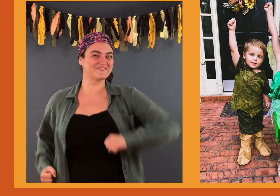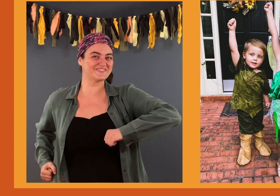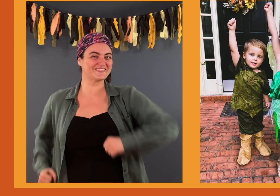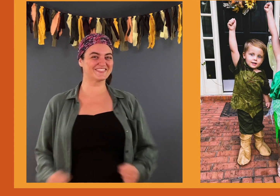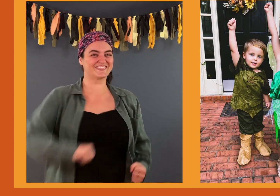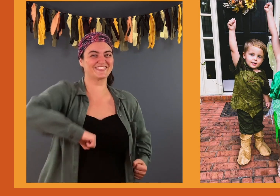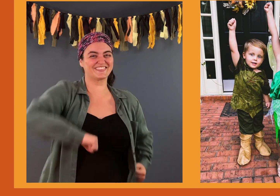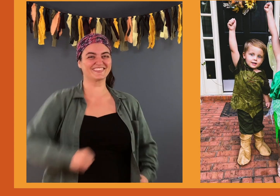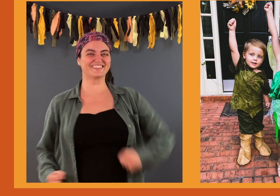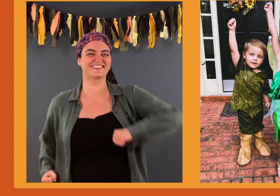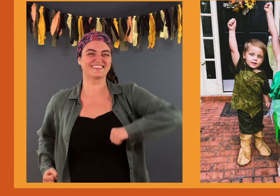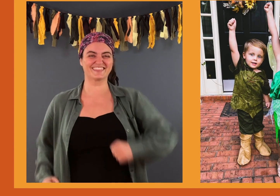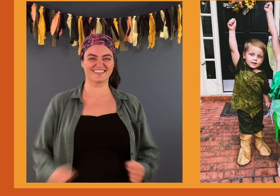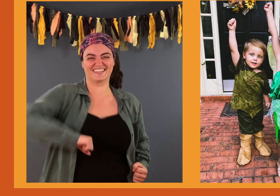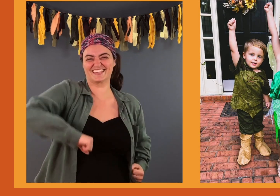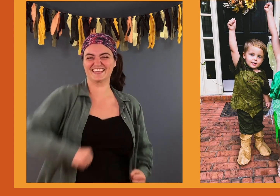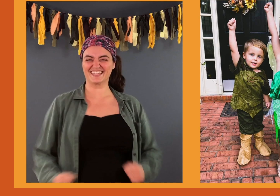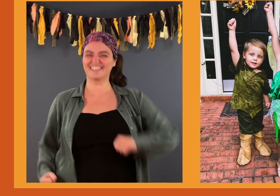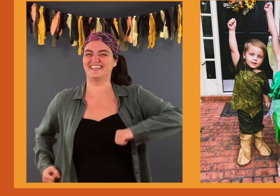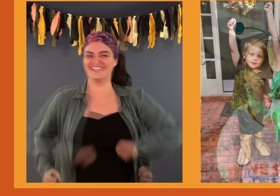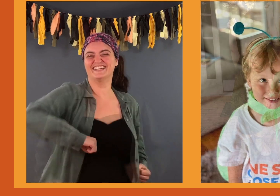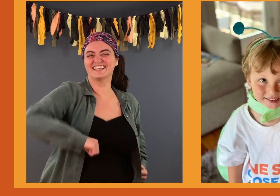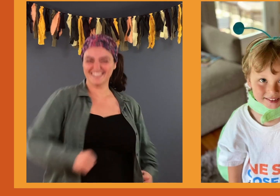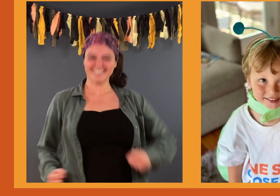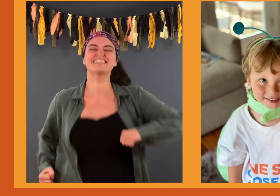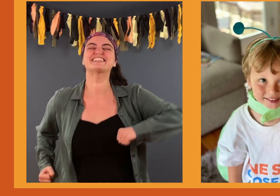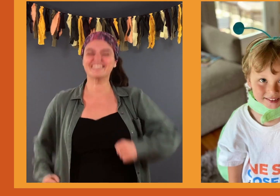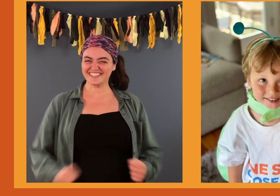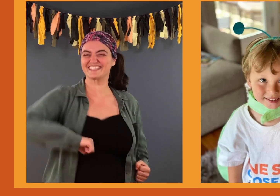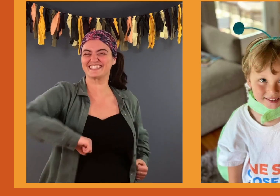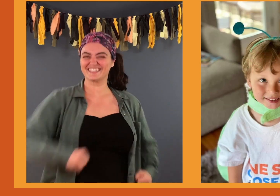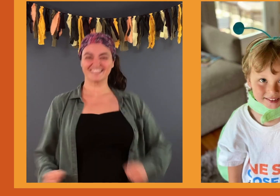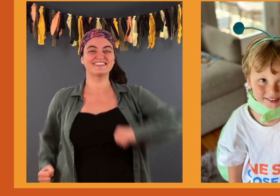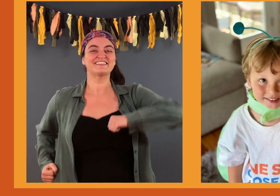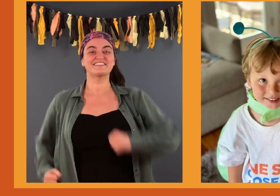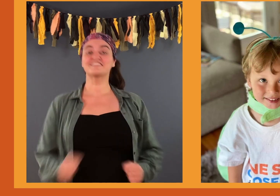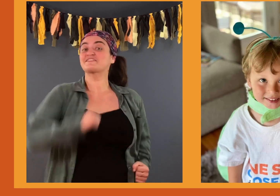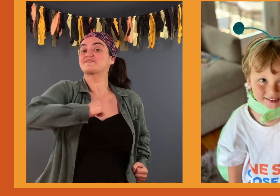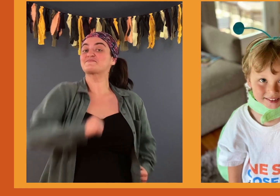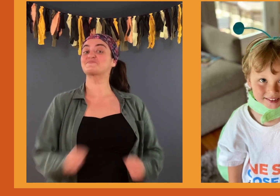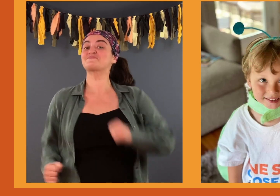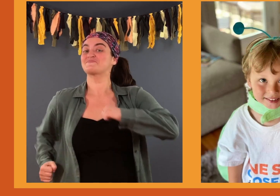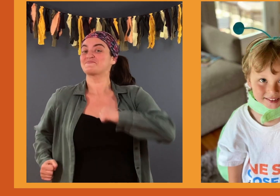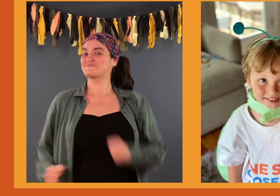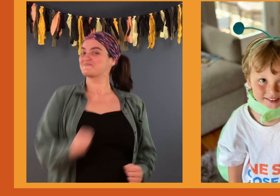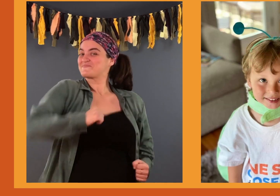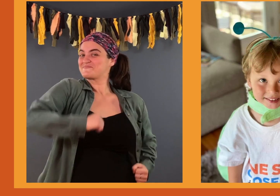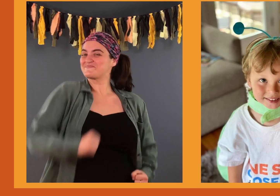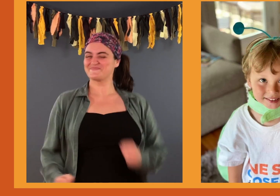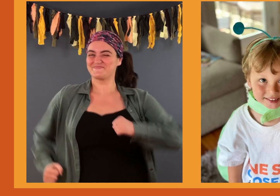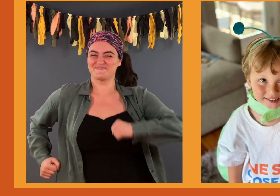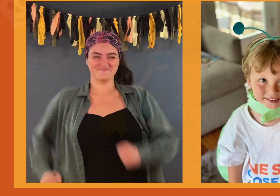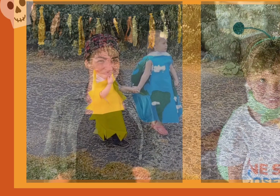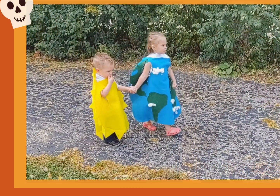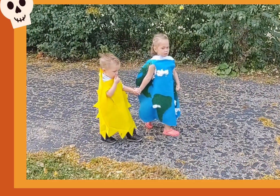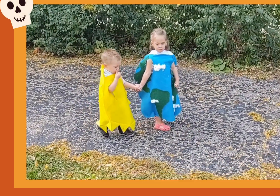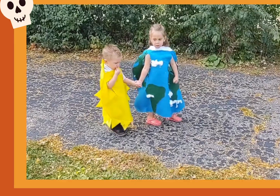me Let's all join the costume parade On